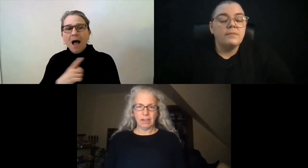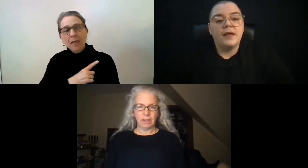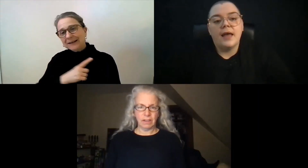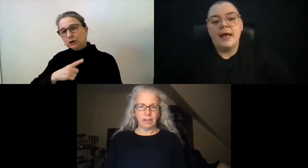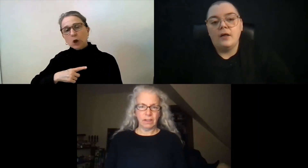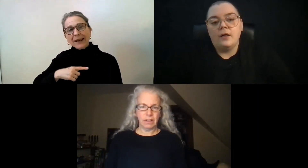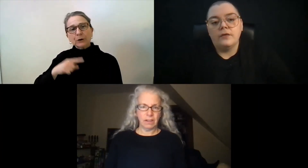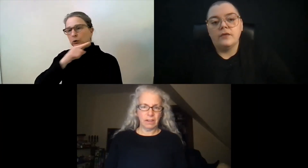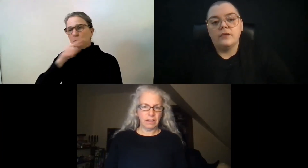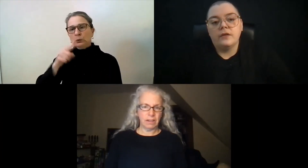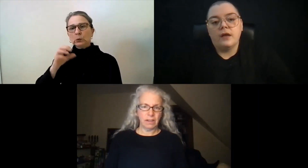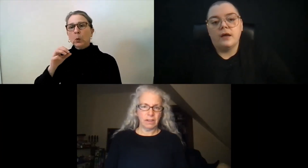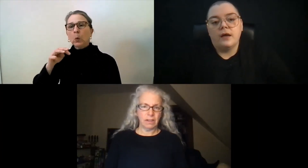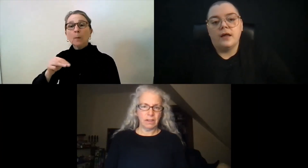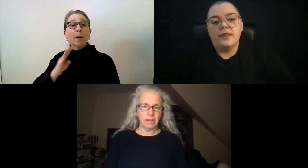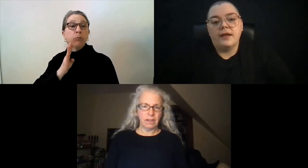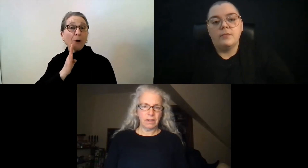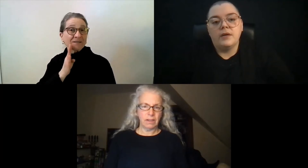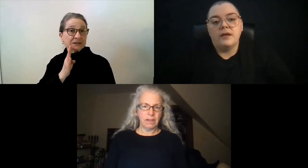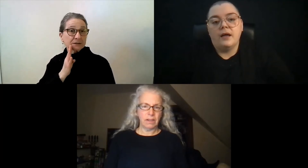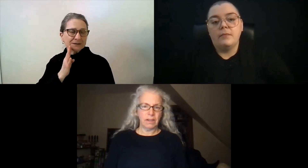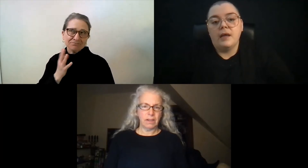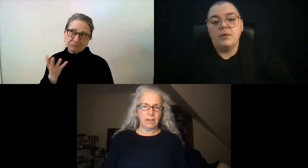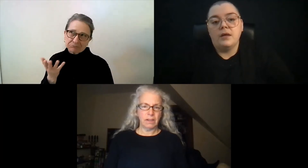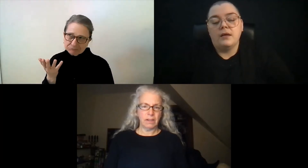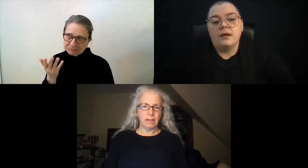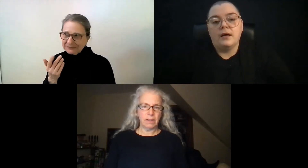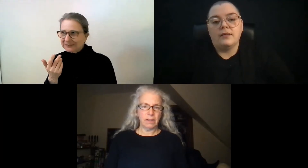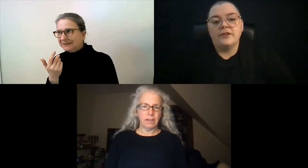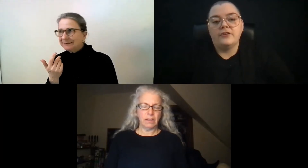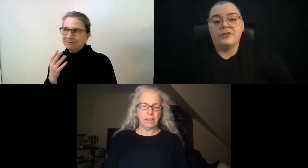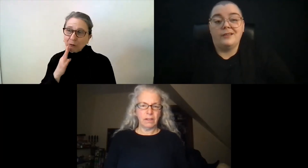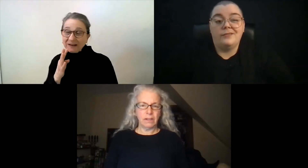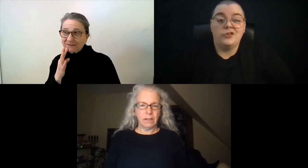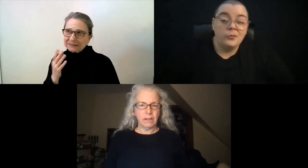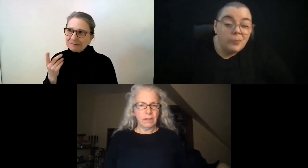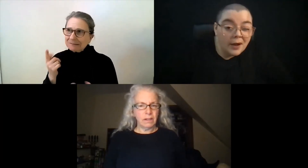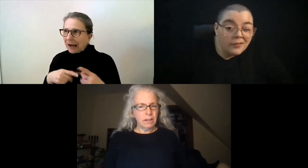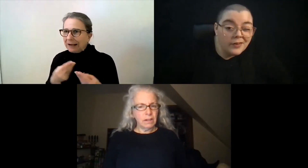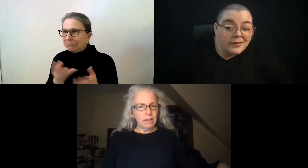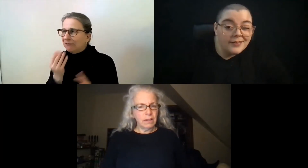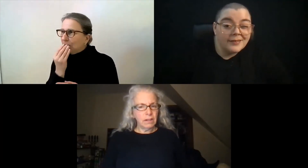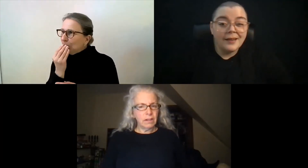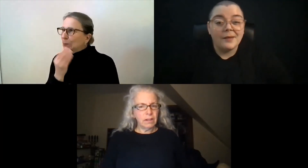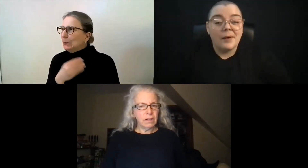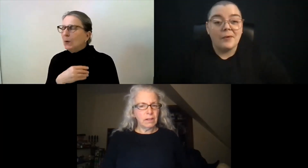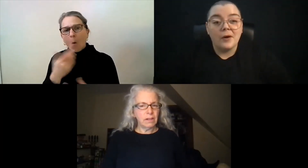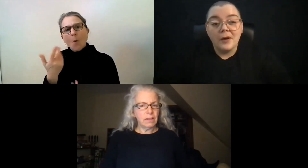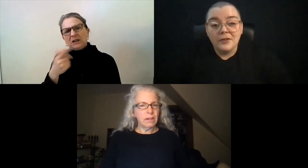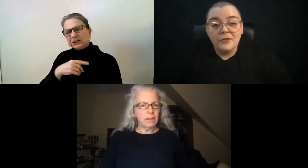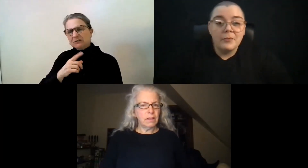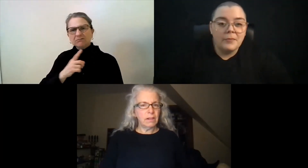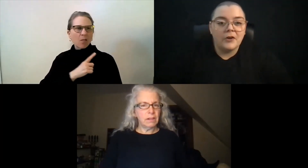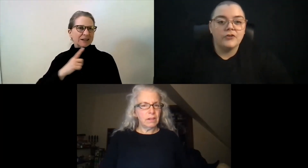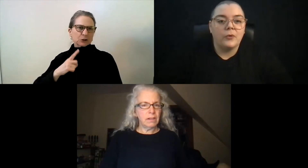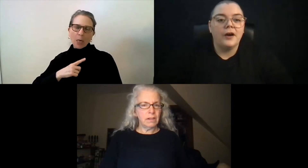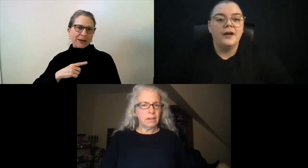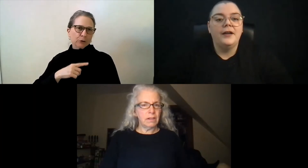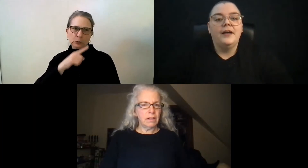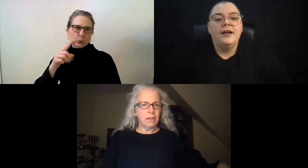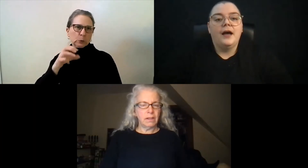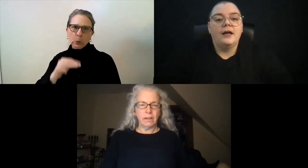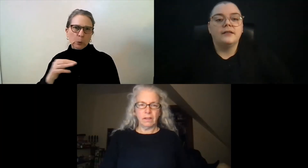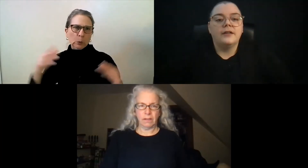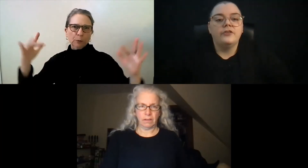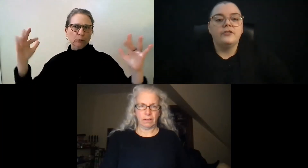Something else that can be done, maybe a legislative Zoom breakfast might work on Zoom, I'm not sure.